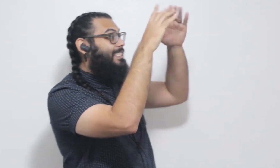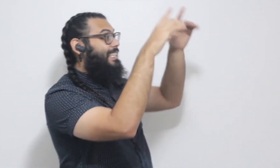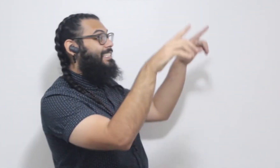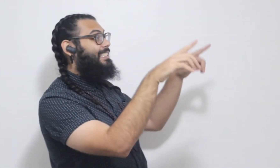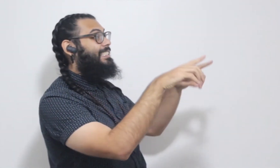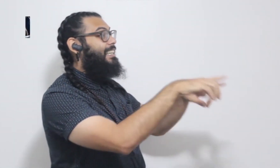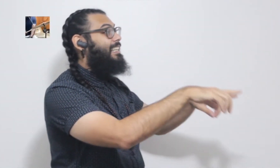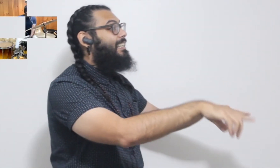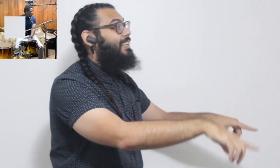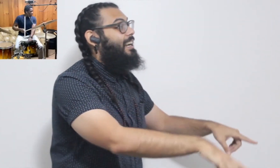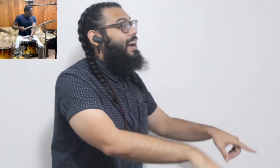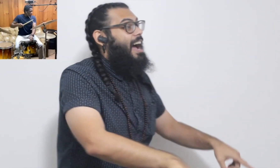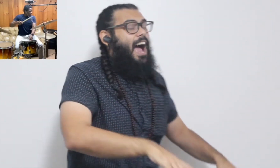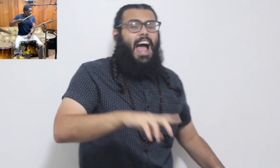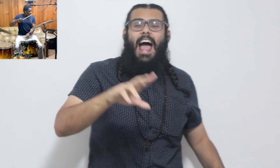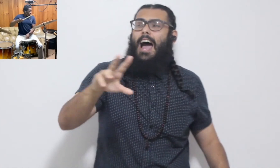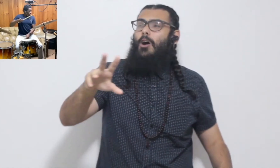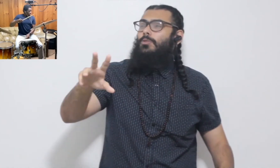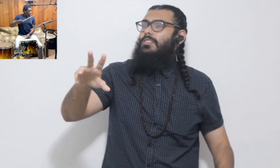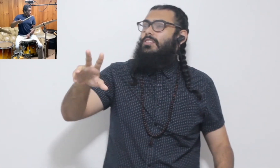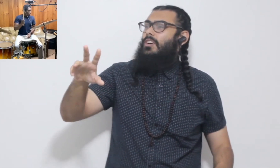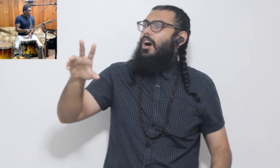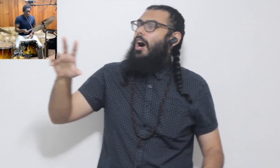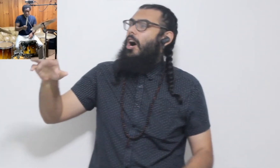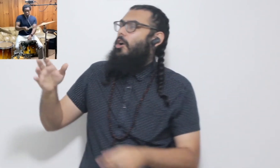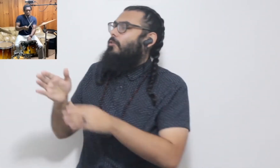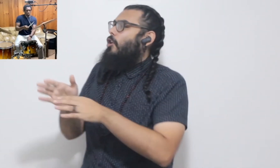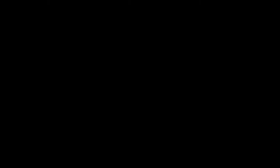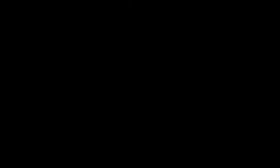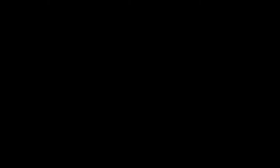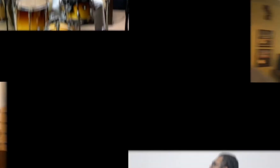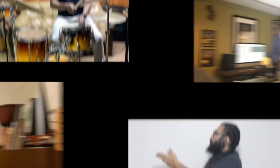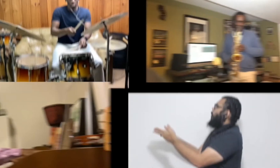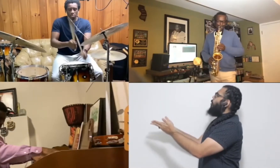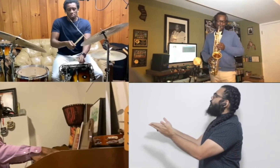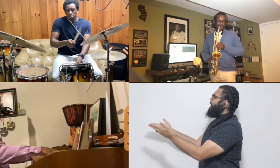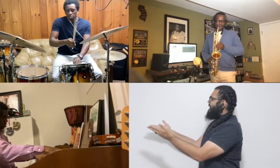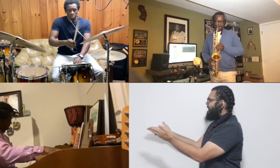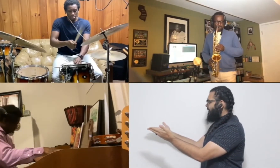houses Out of stories